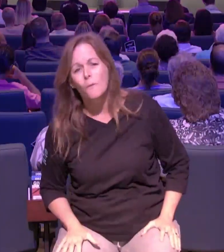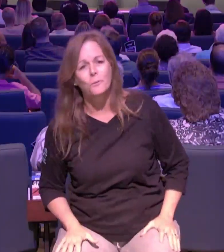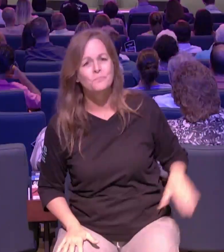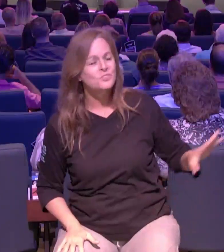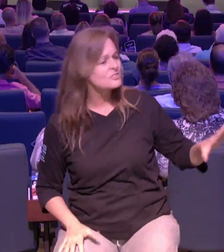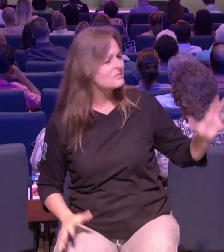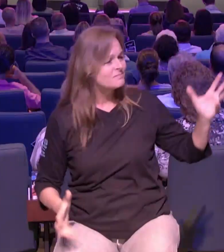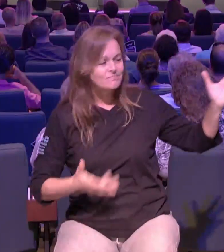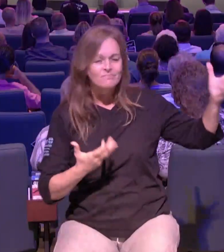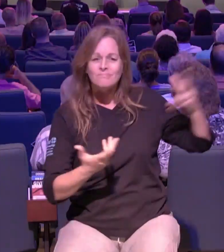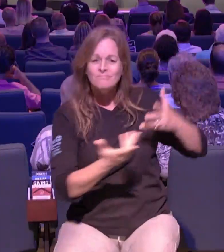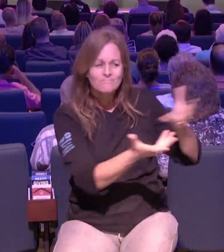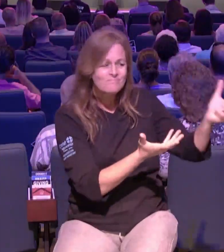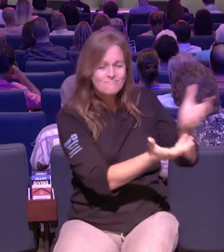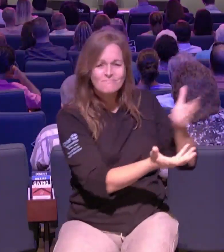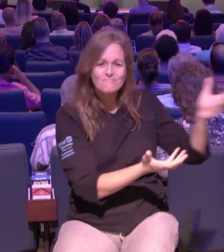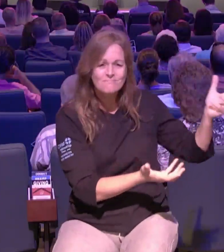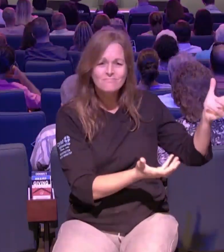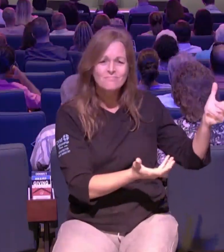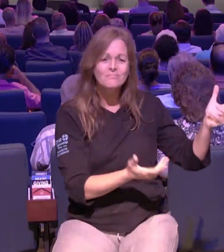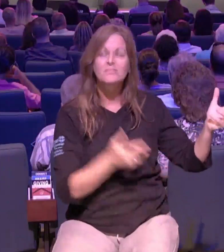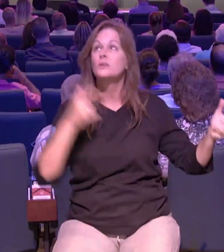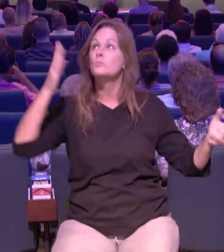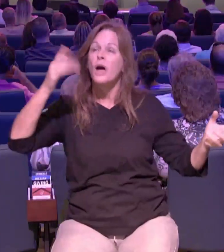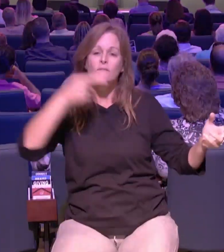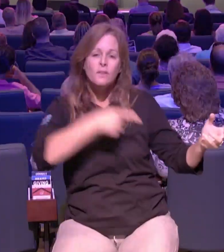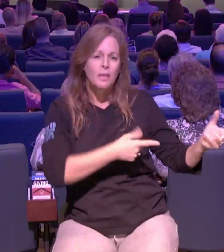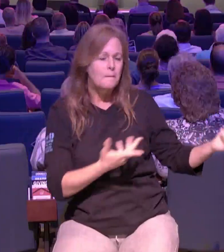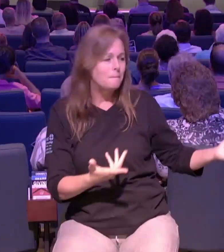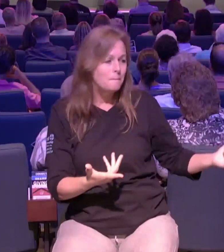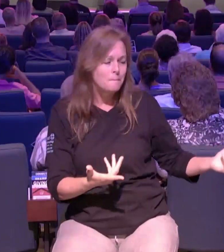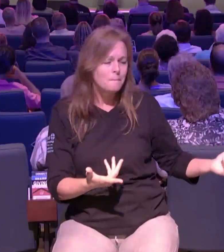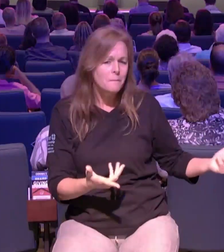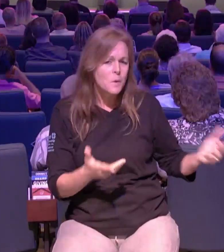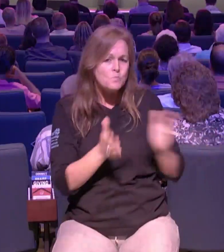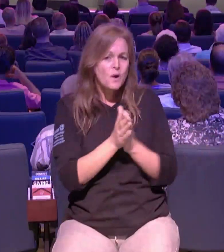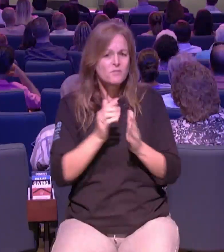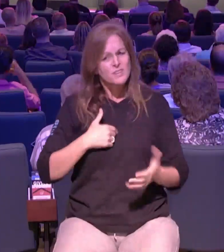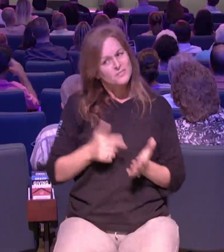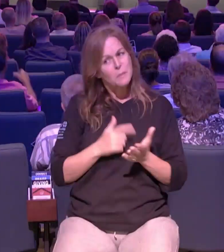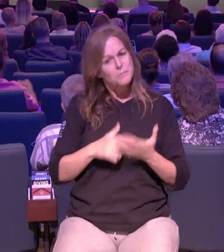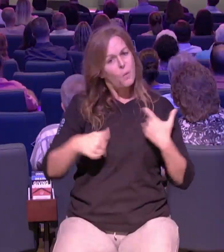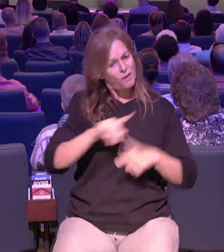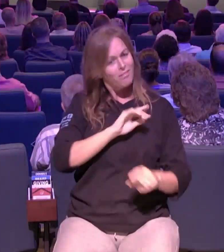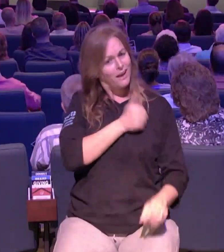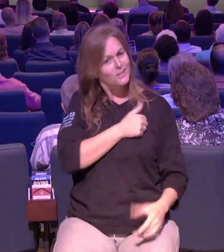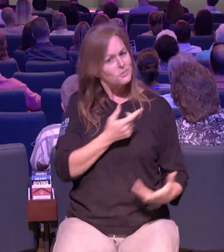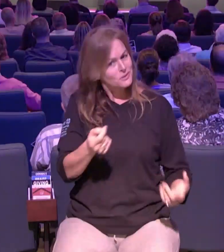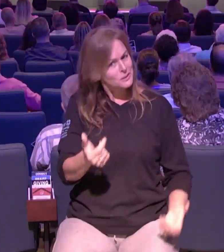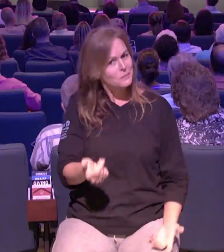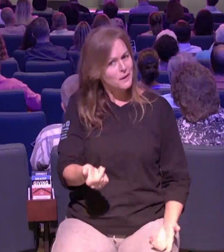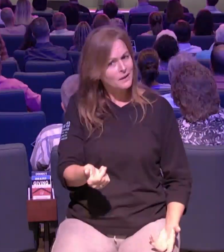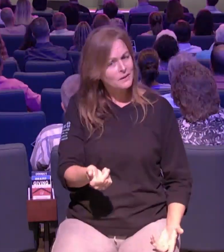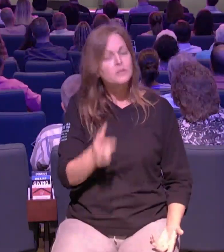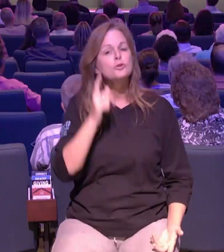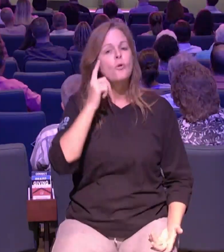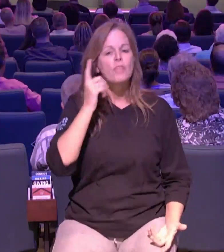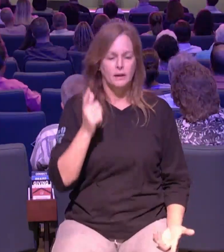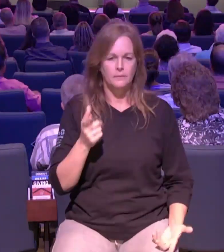make it easy for people to find christ and i want you to notice something back in the day when these men climbed up on the roof and tore it apart the houses